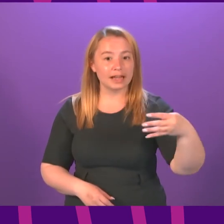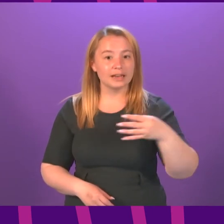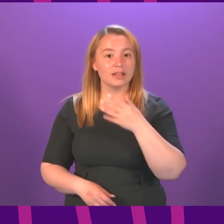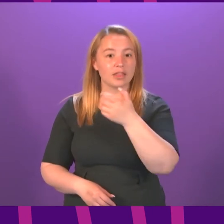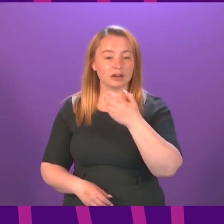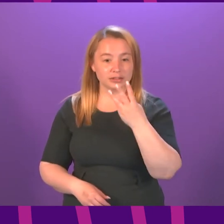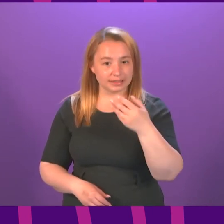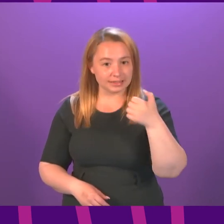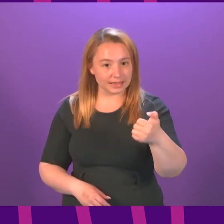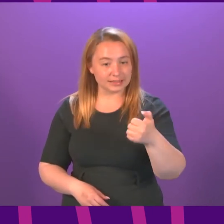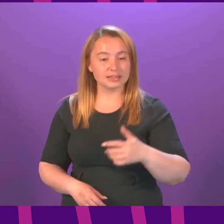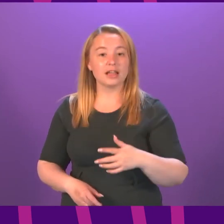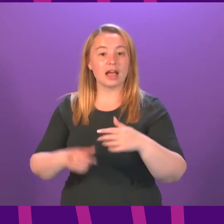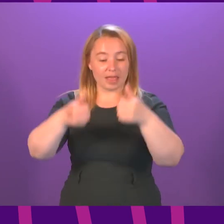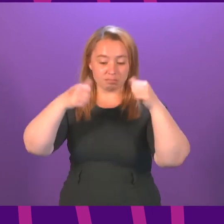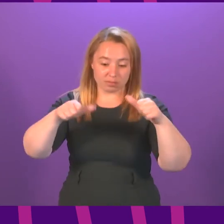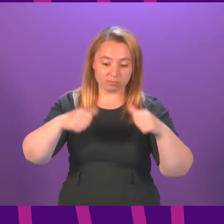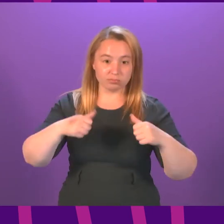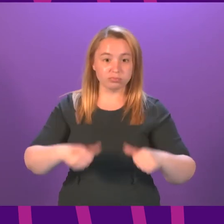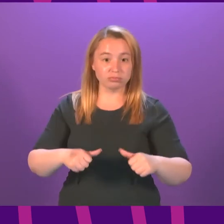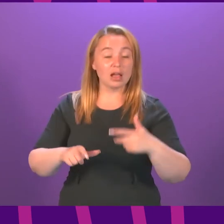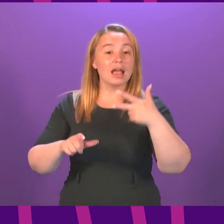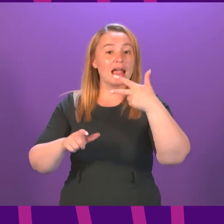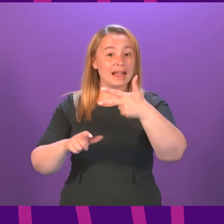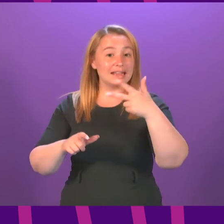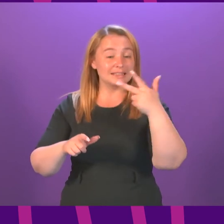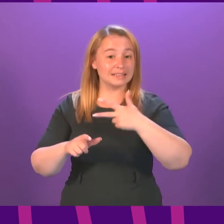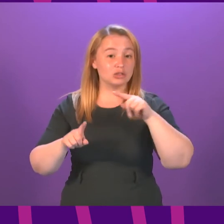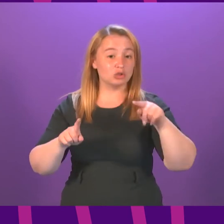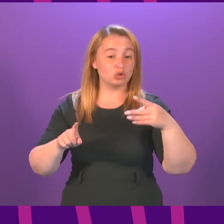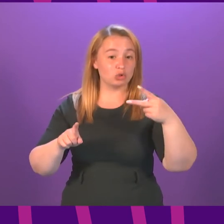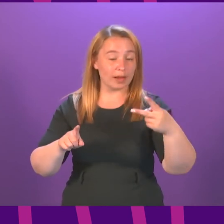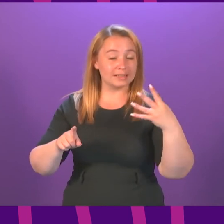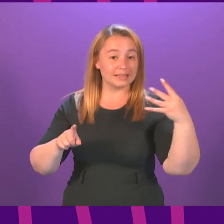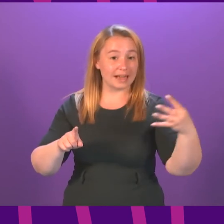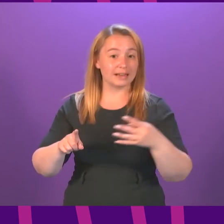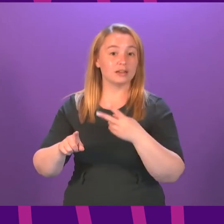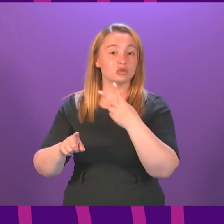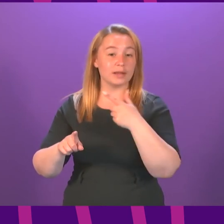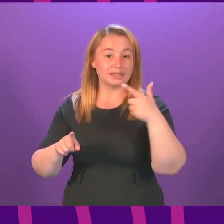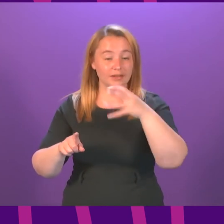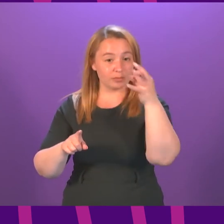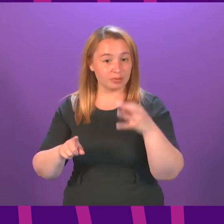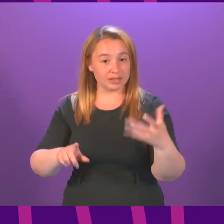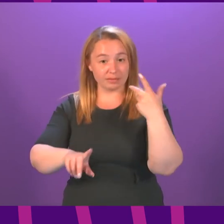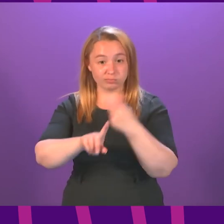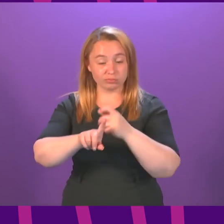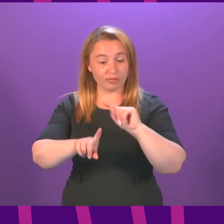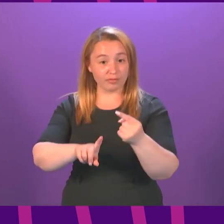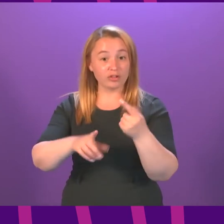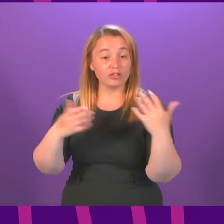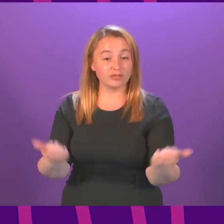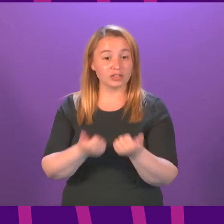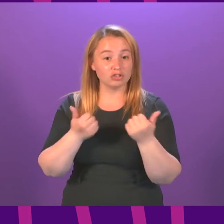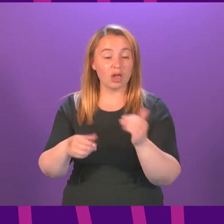to 39 58% even in the 18 to 29 year old age group 27% have had their first doses over